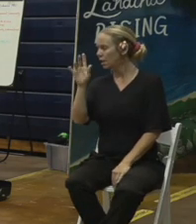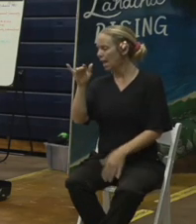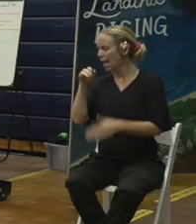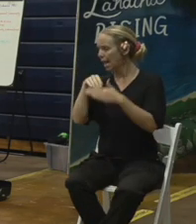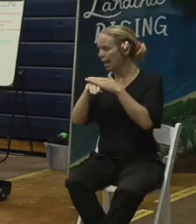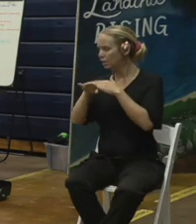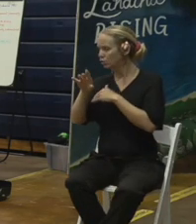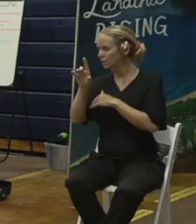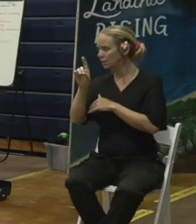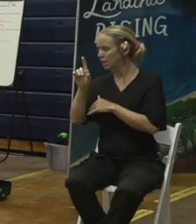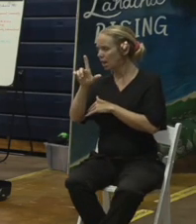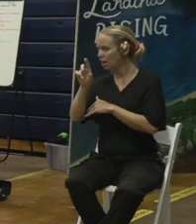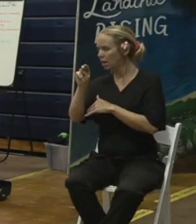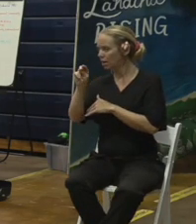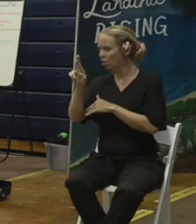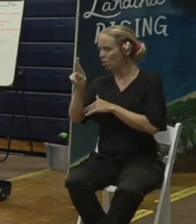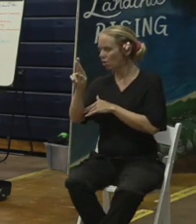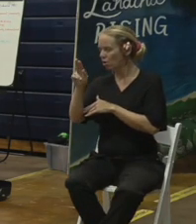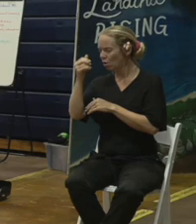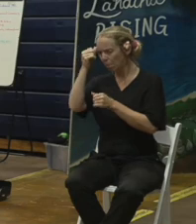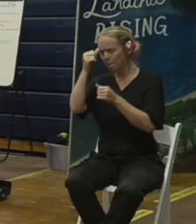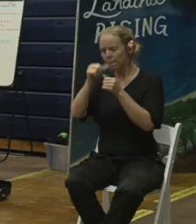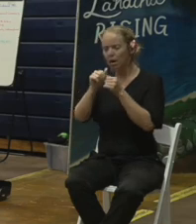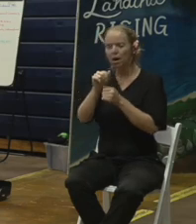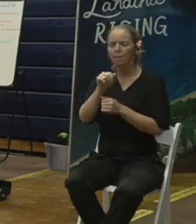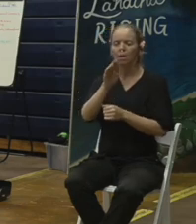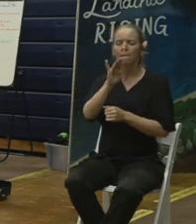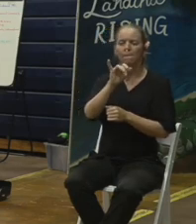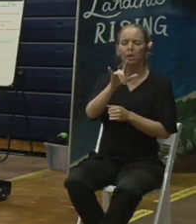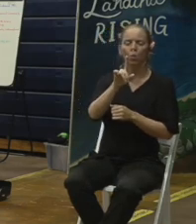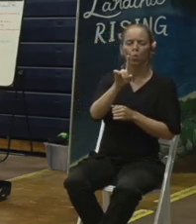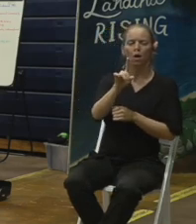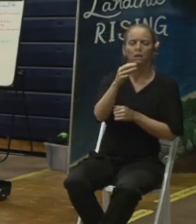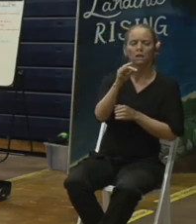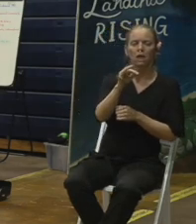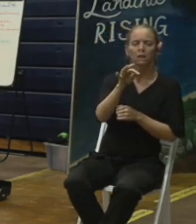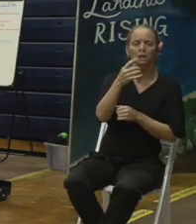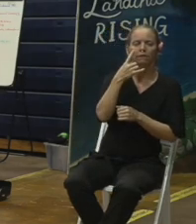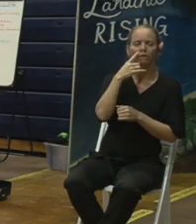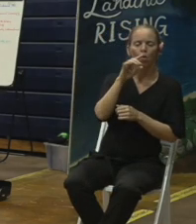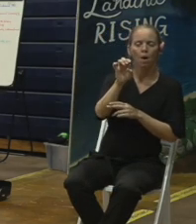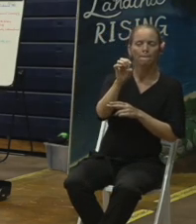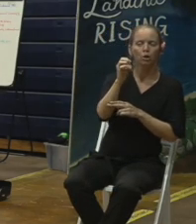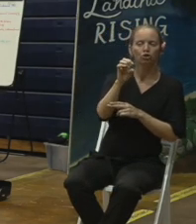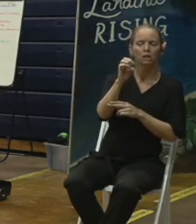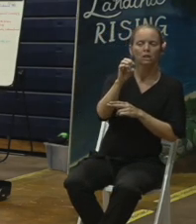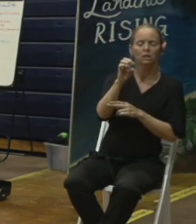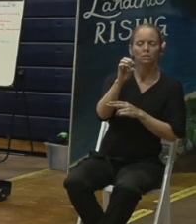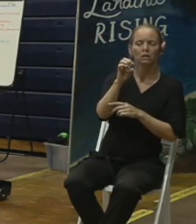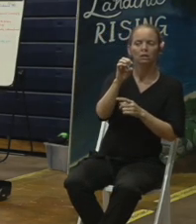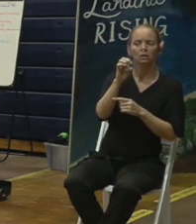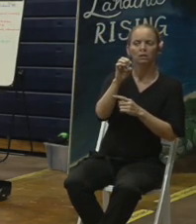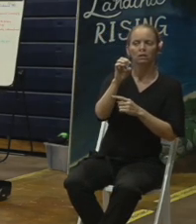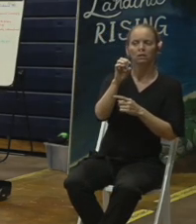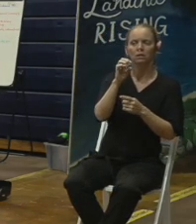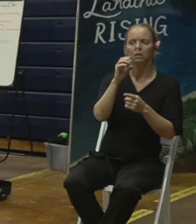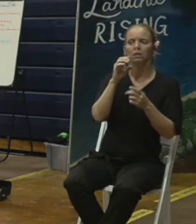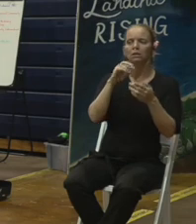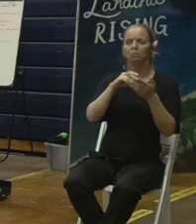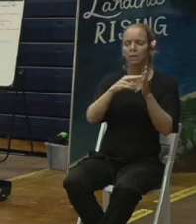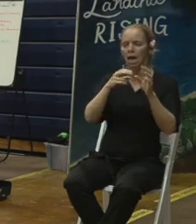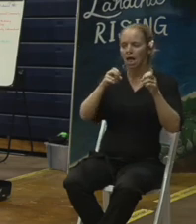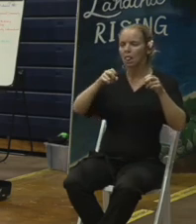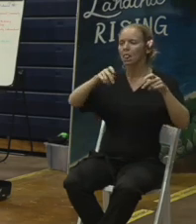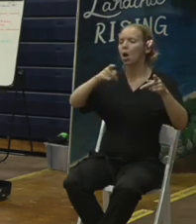if you folks remember bill 119 was a bill for an emergency ordinance to allow management of the Oluwalu